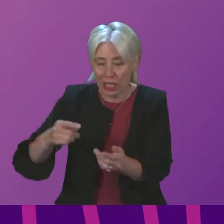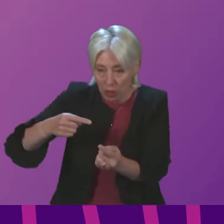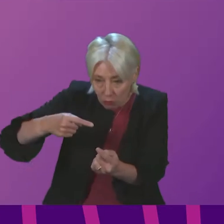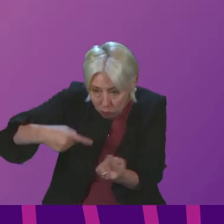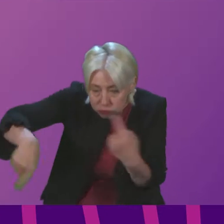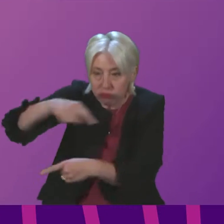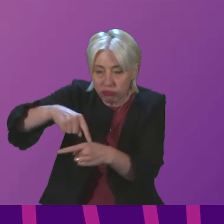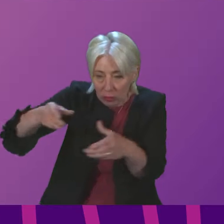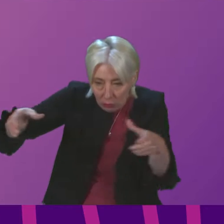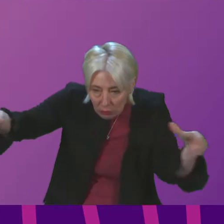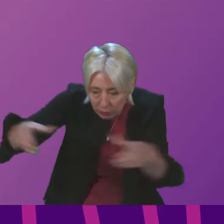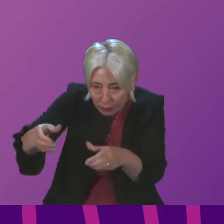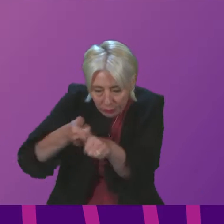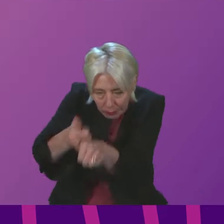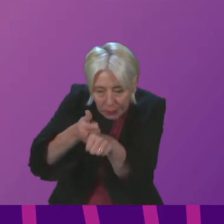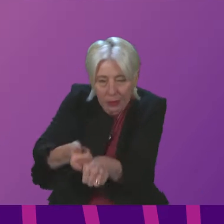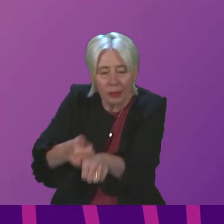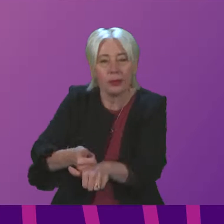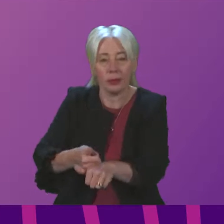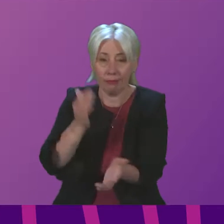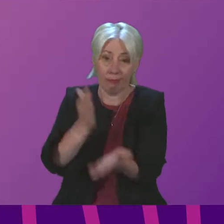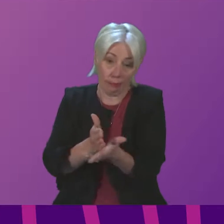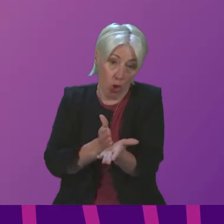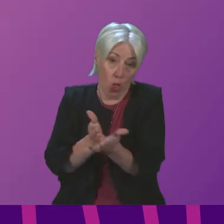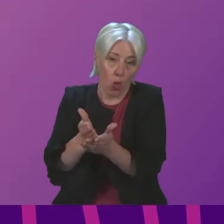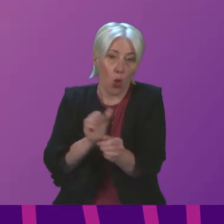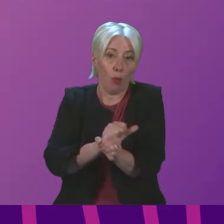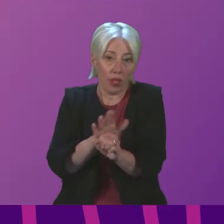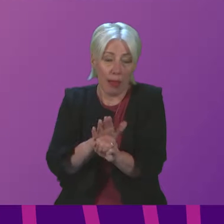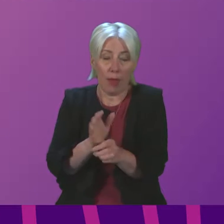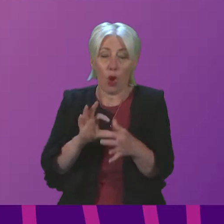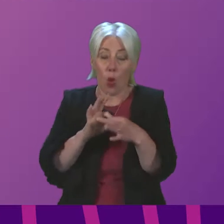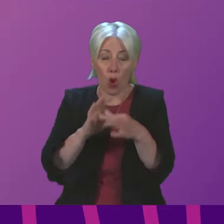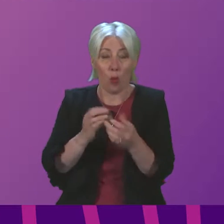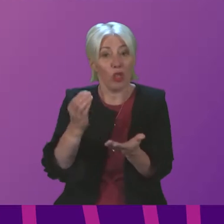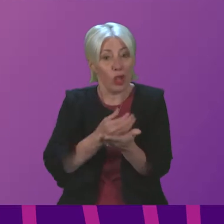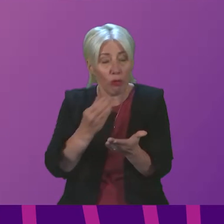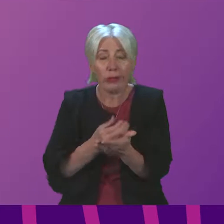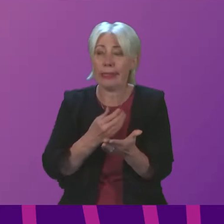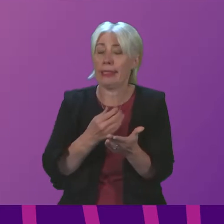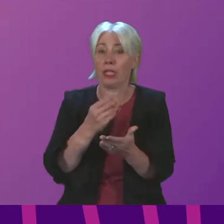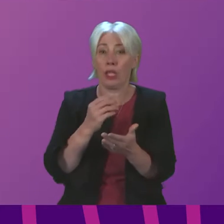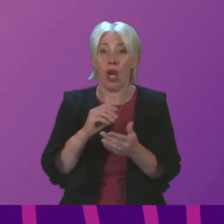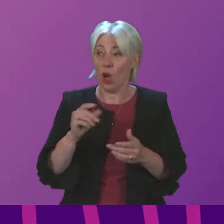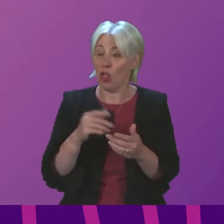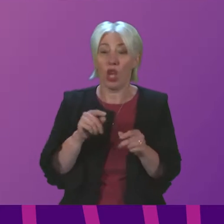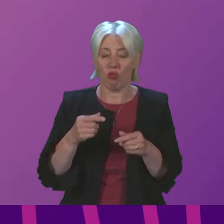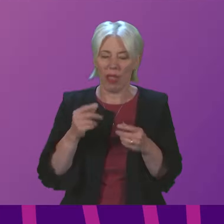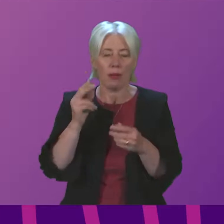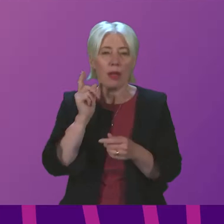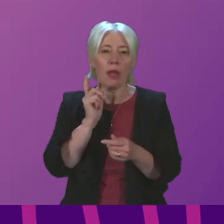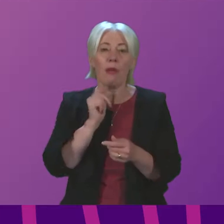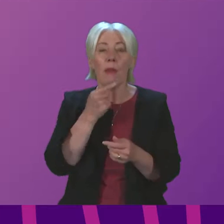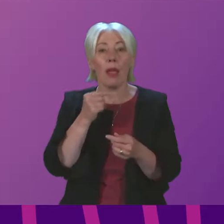person. Of course, through the pandemic, working with third sector agencies, we have almost eliminated rough sleeping